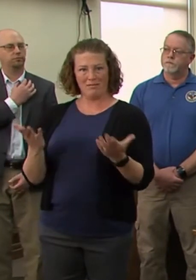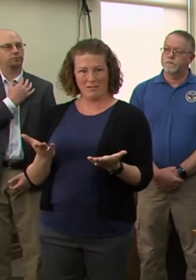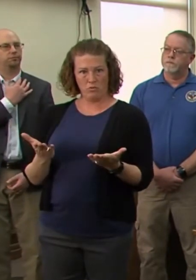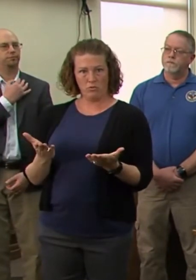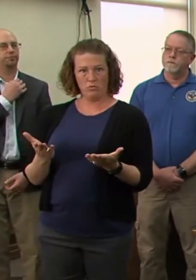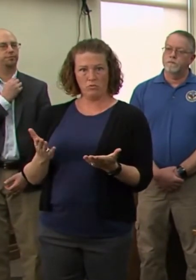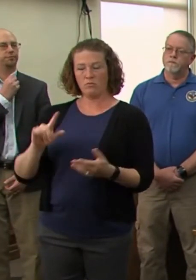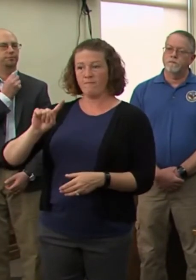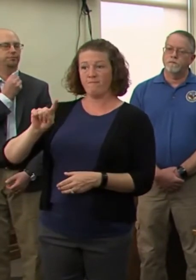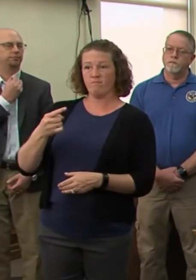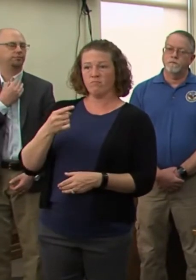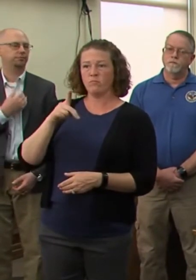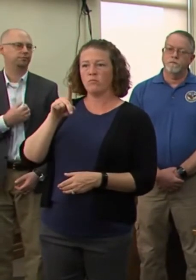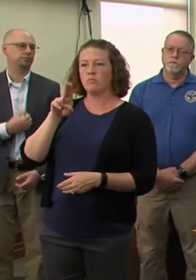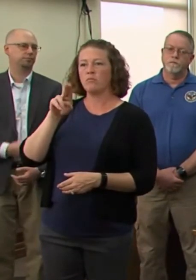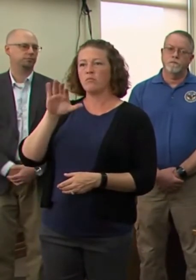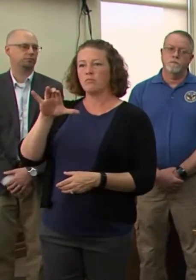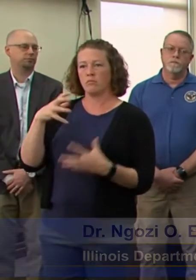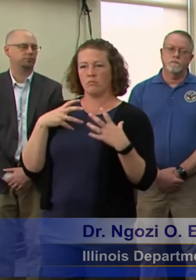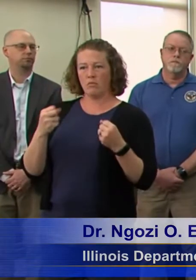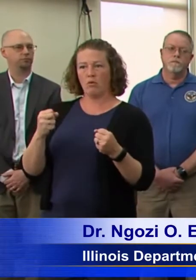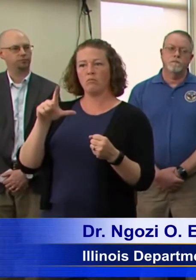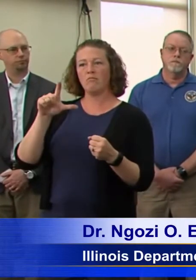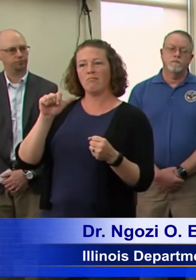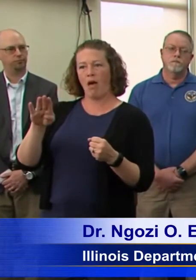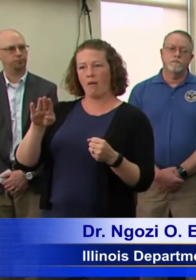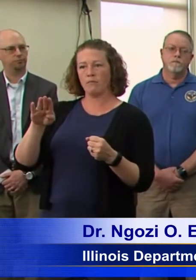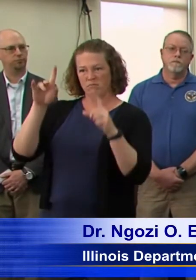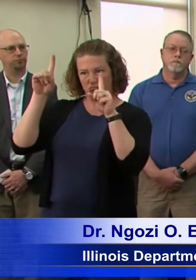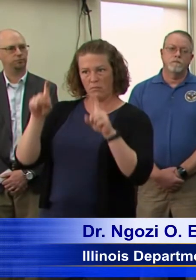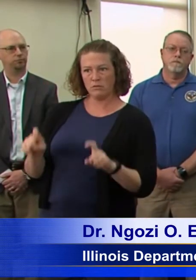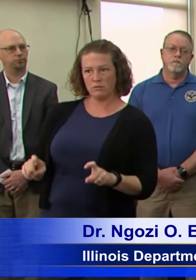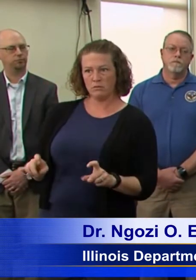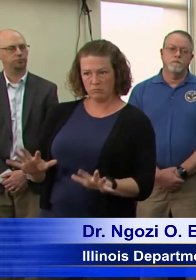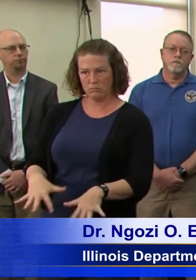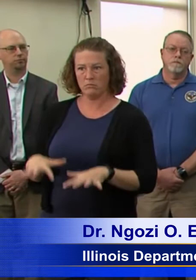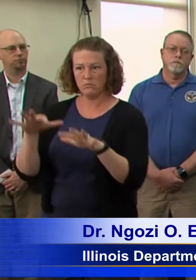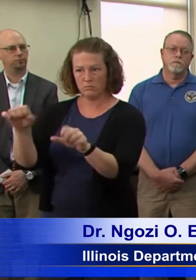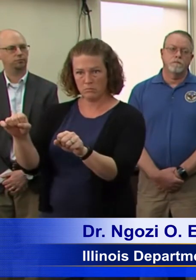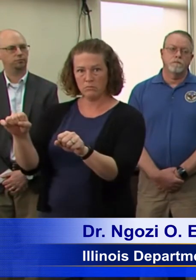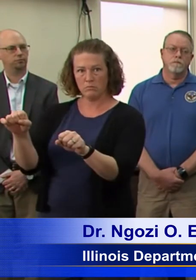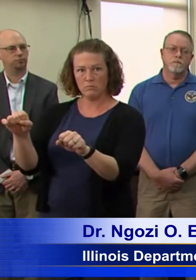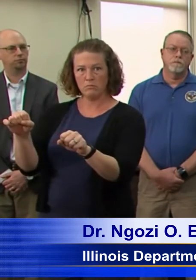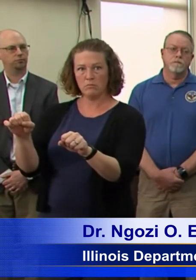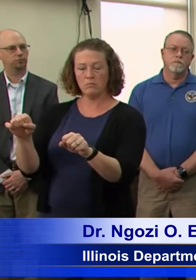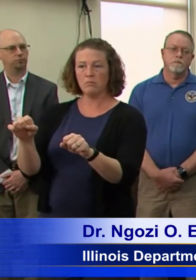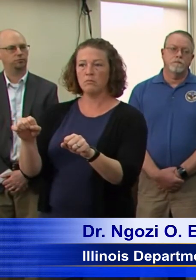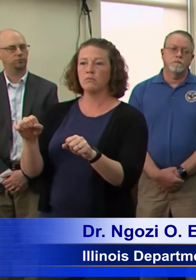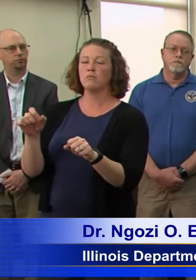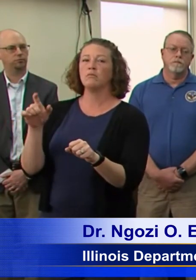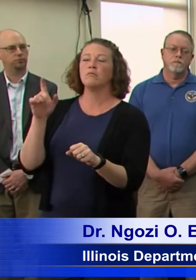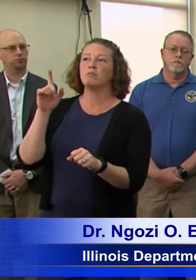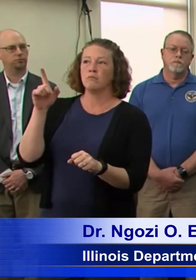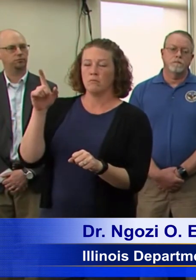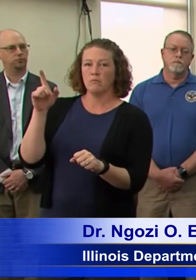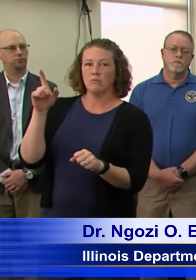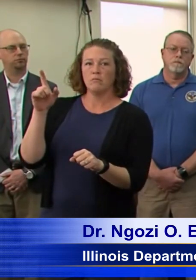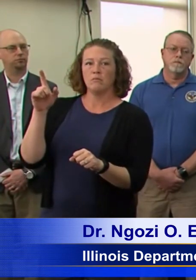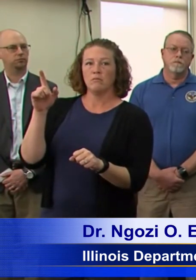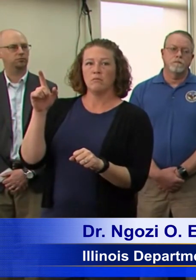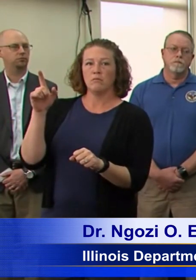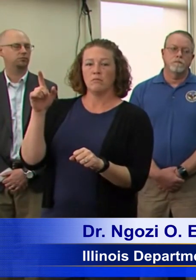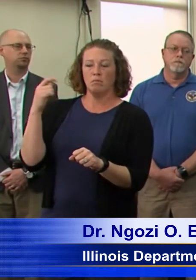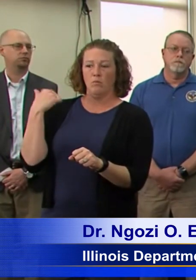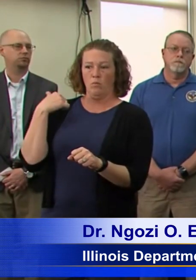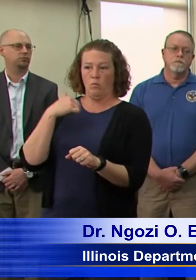public health lab in the country to start testing. And so soon after we gave, we gave the ability, uh, to test for COVID-19